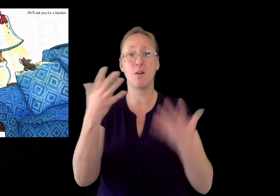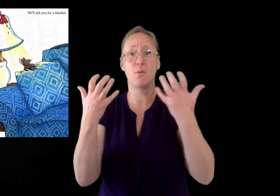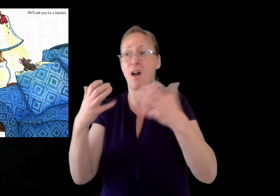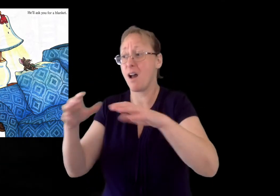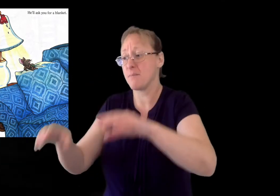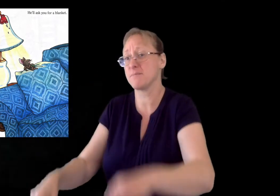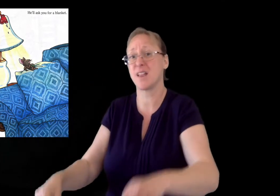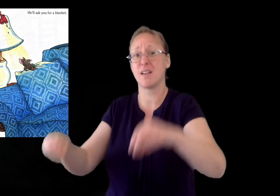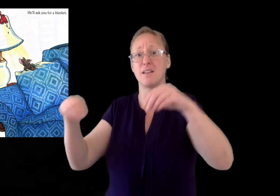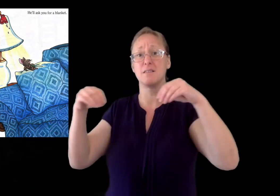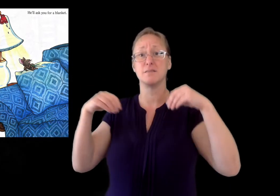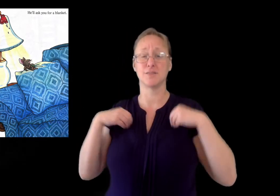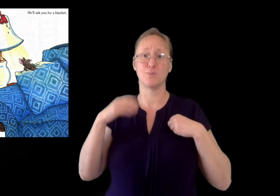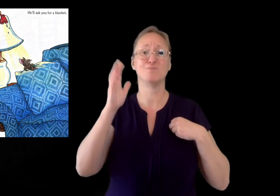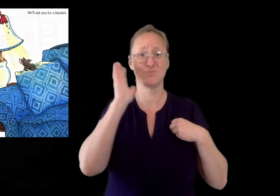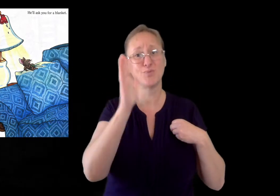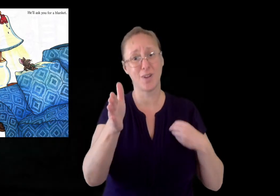He'll ask you for a blanket.